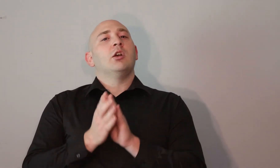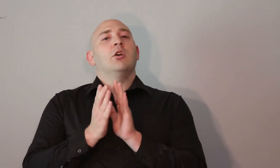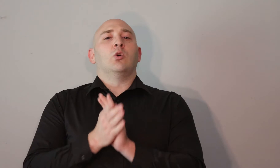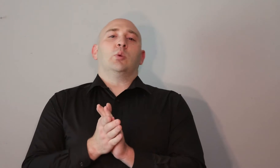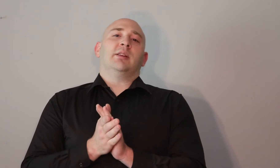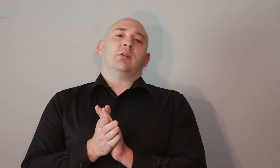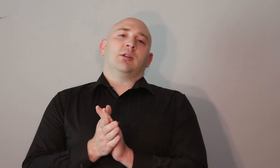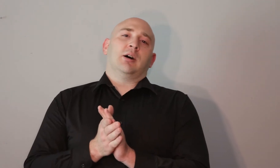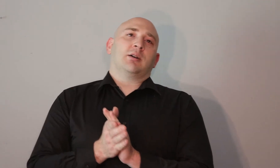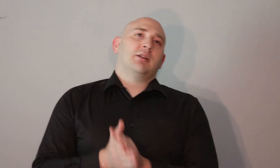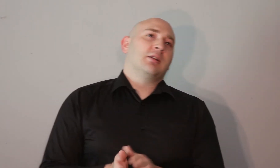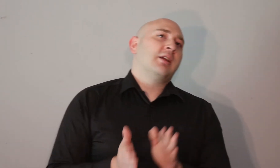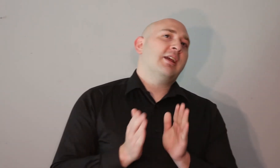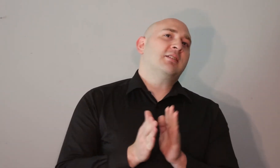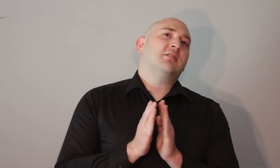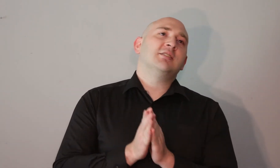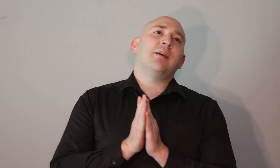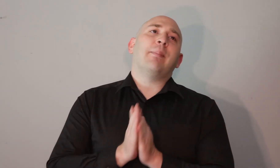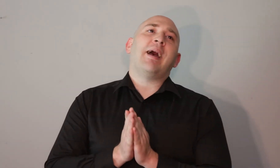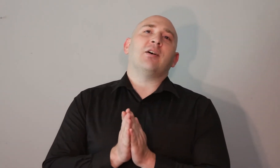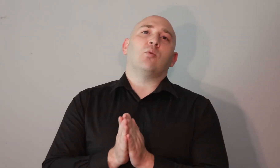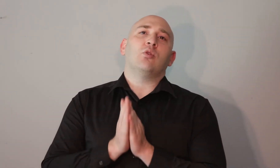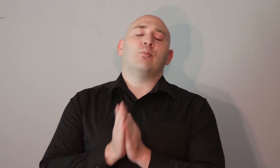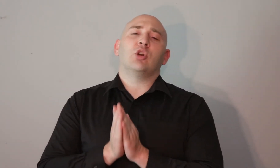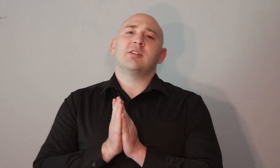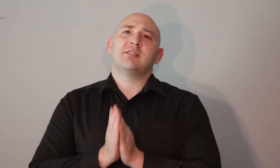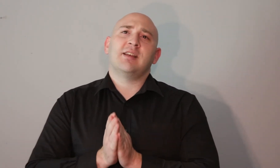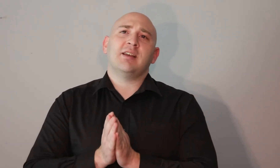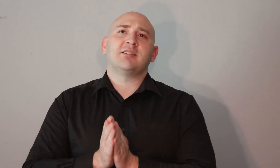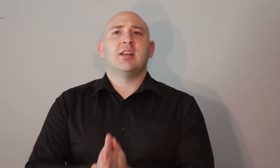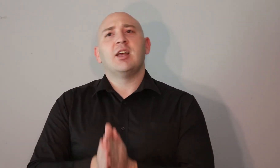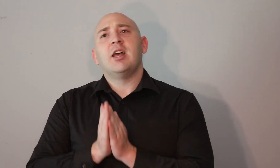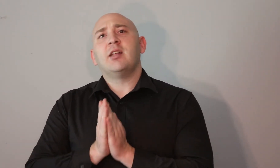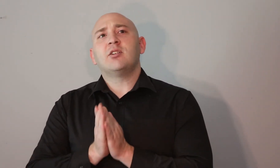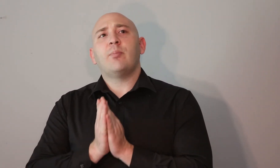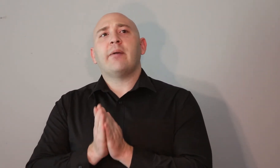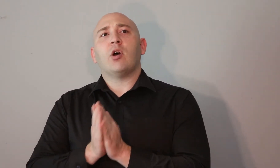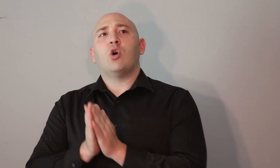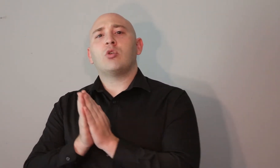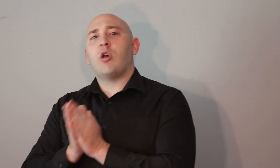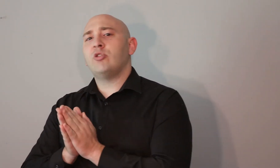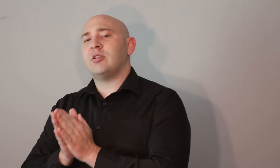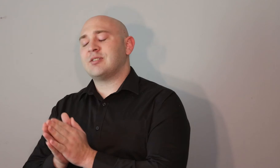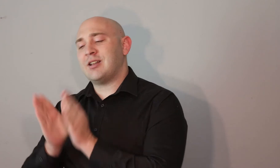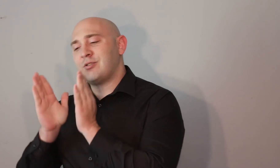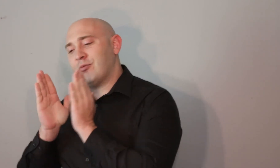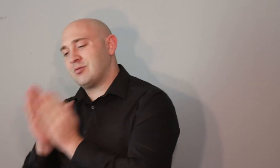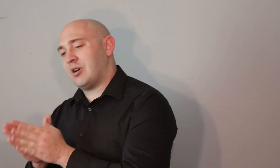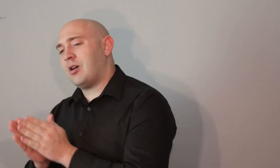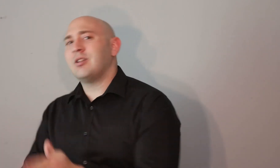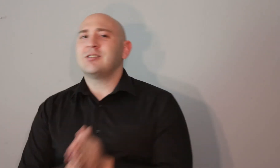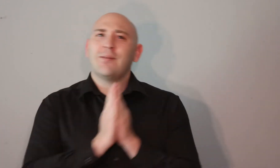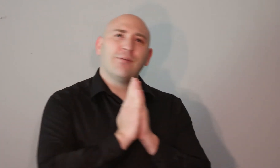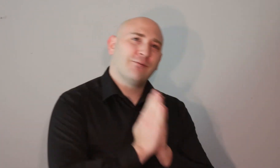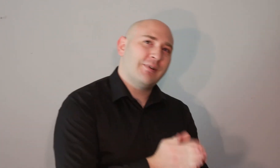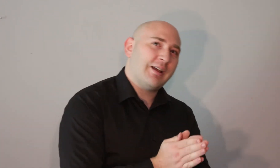We need to talk. It doesn't matter what the president says. It doesn't matter if the whole country decided something wrong, did something right.